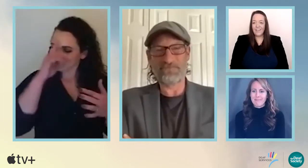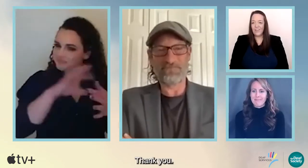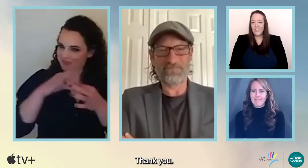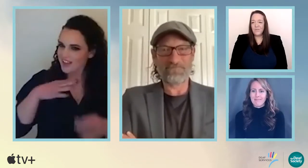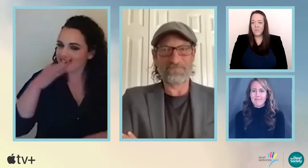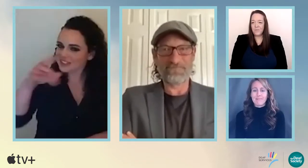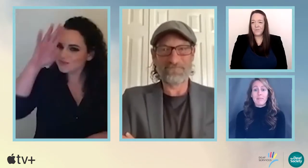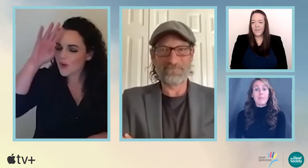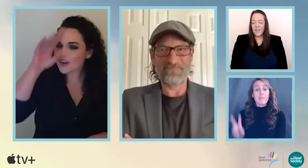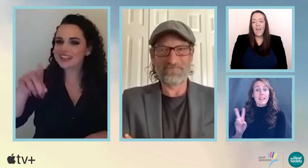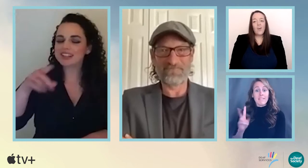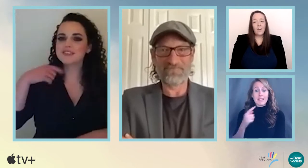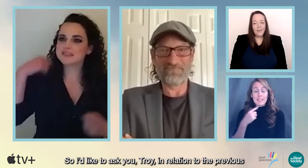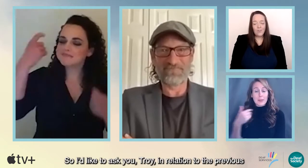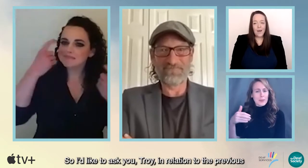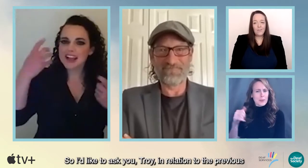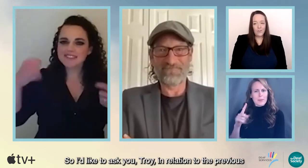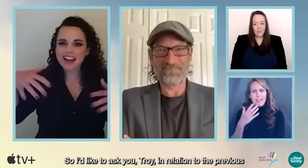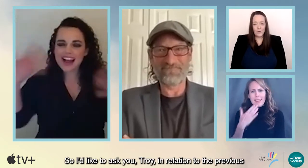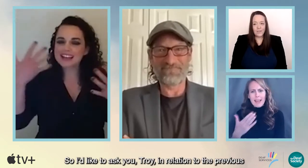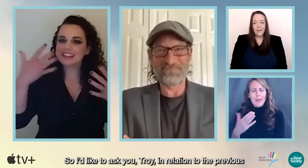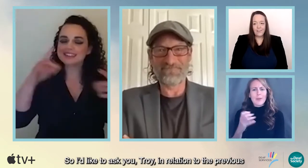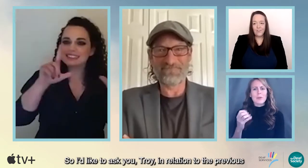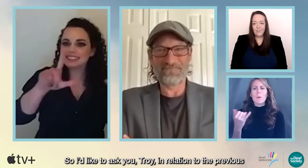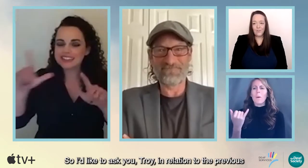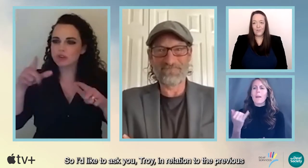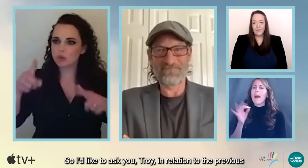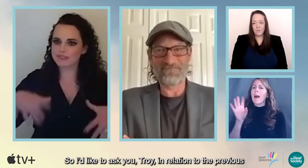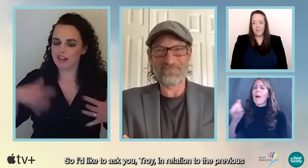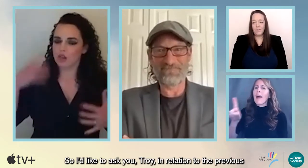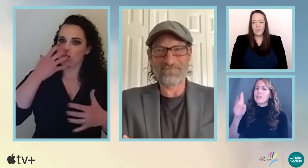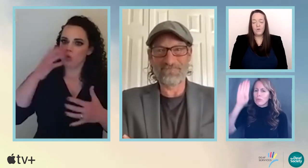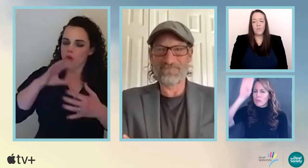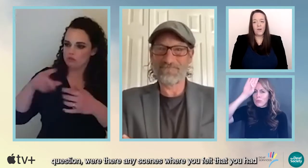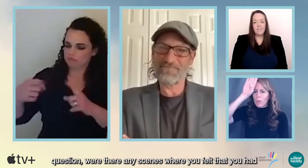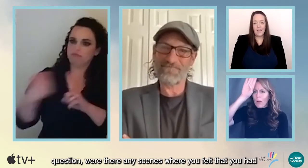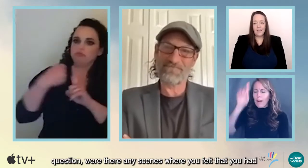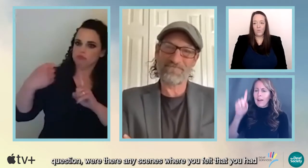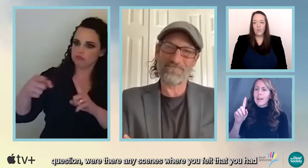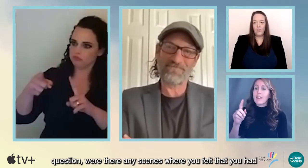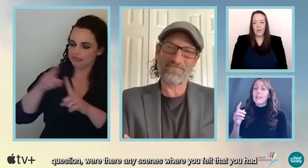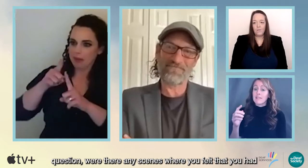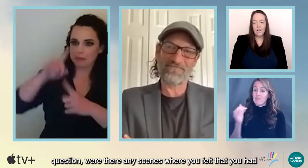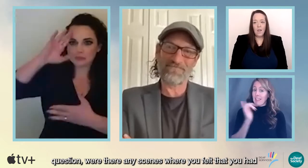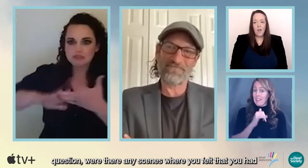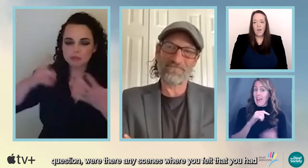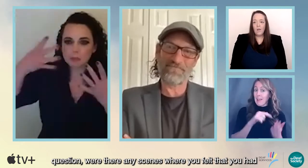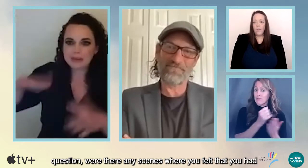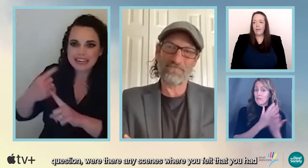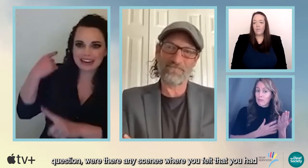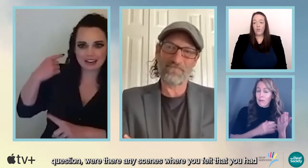Thank you. So I'd like to ask you, Troy, in relation to the previous question, were there any scenes where you felt